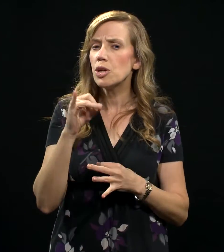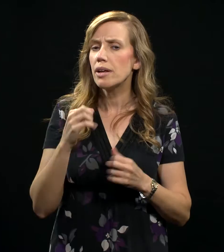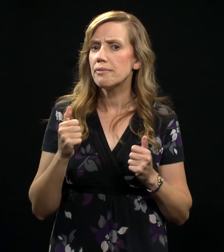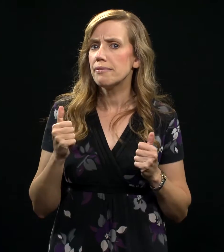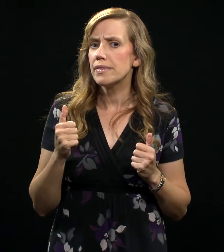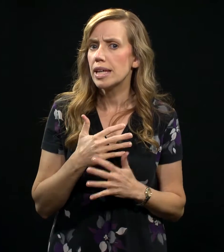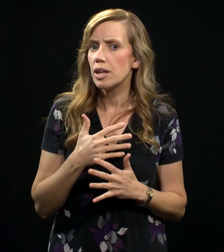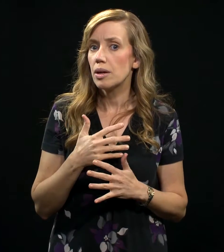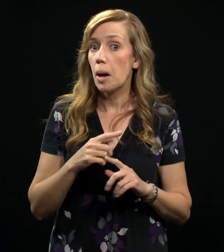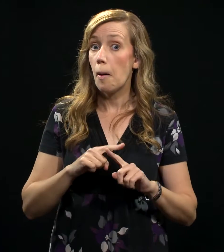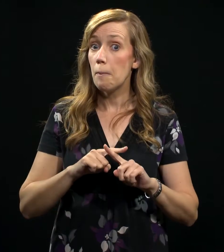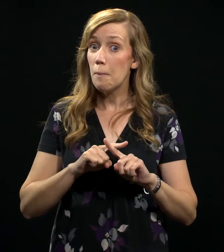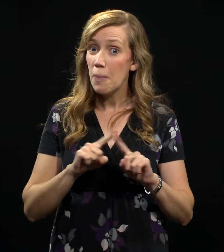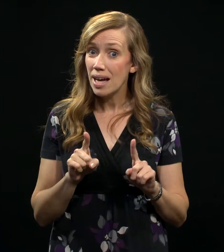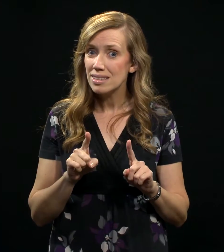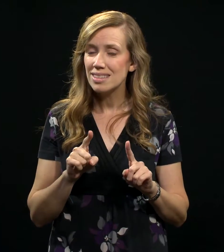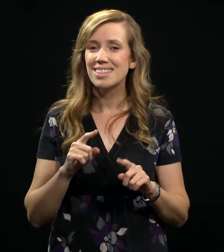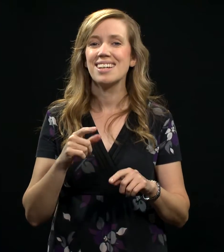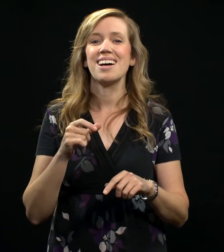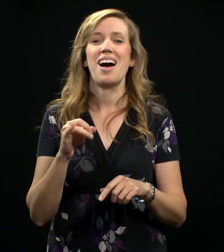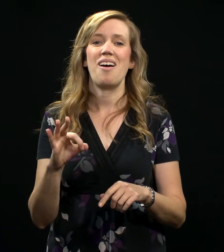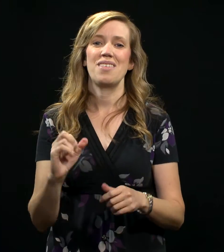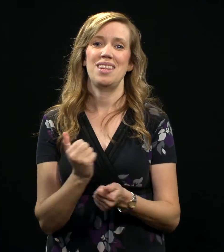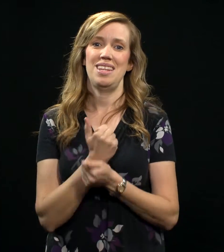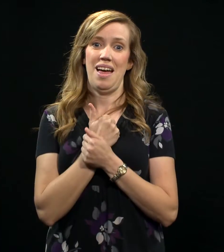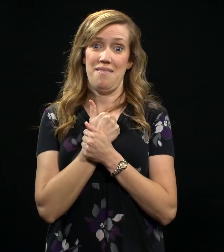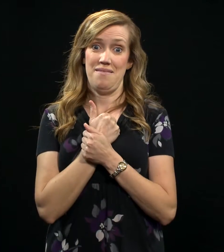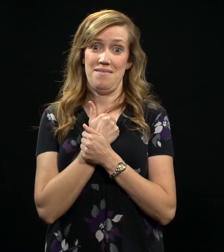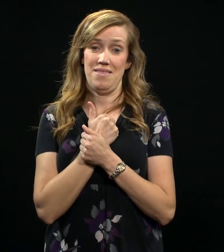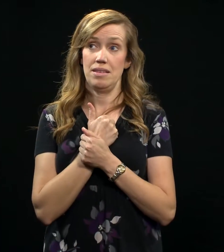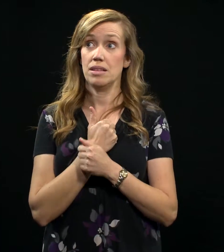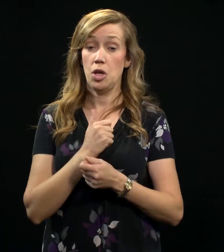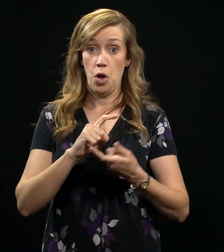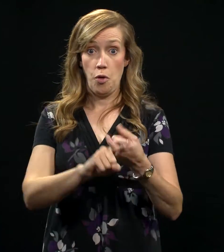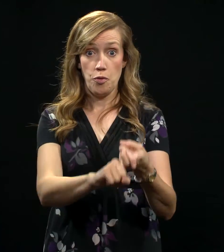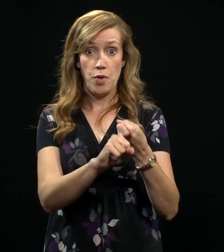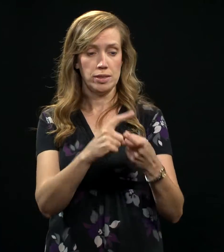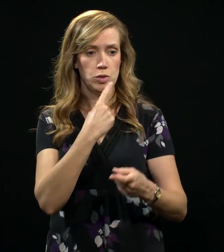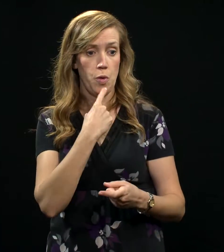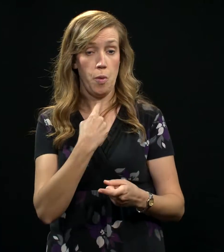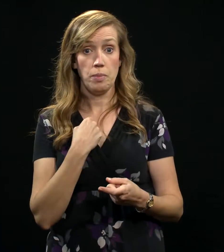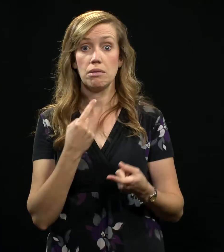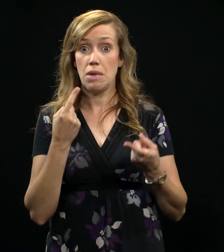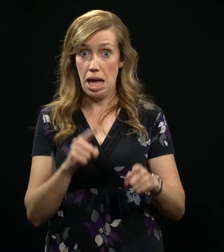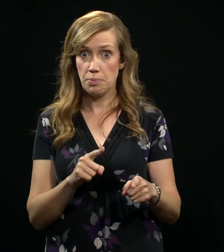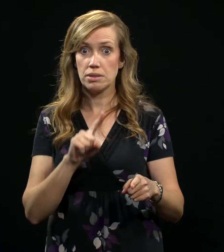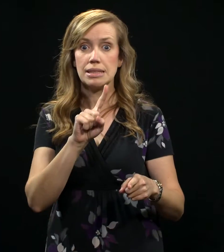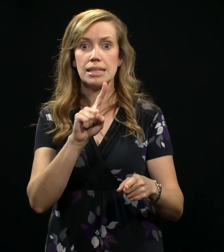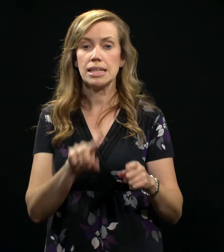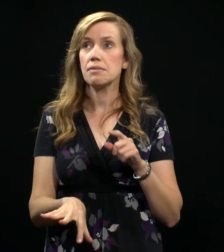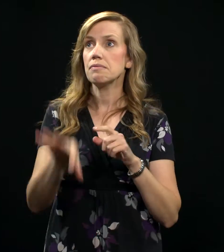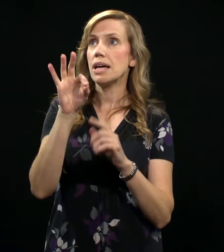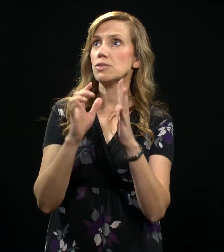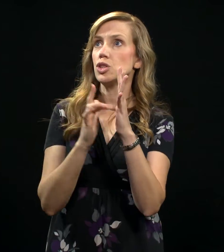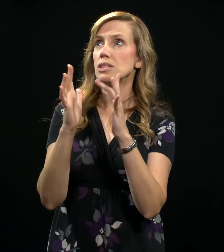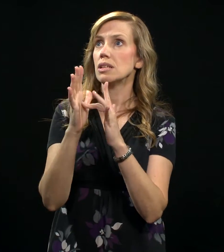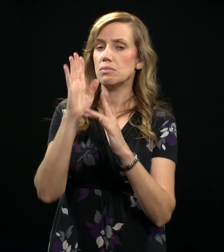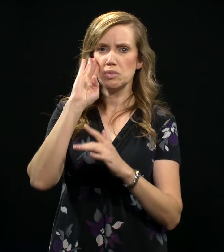spirit of fear, but the spirit of, among other things, love. A friend of mine told me that when he came to Jesus, he knew that he